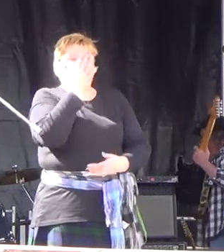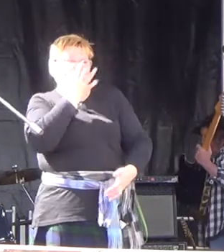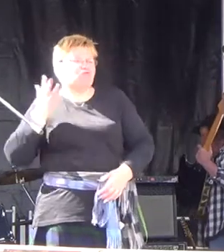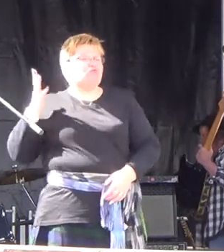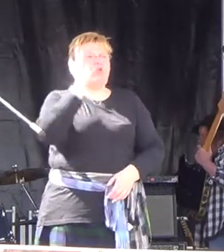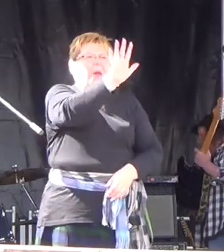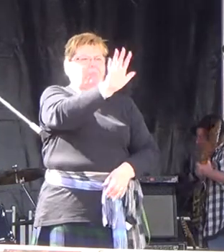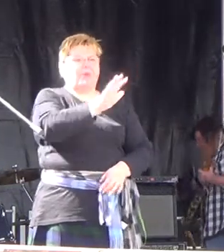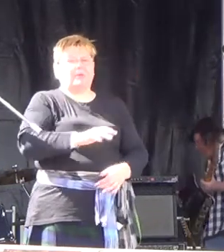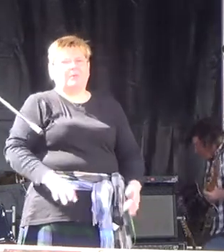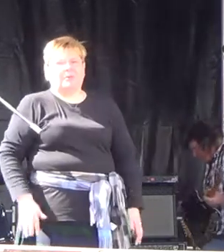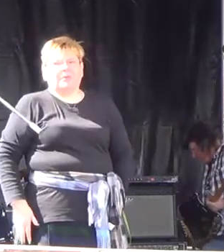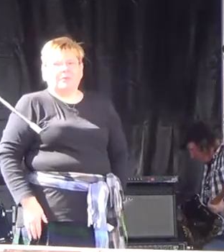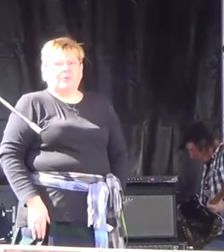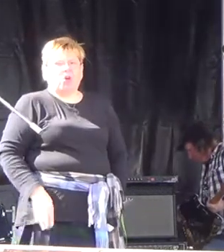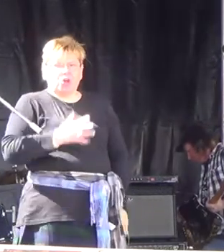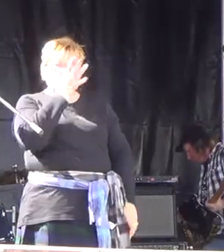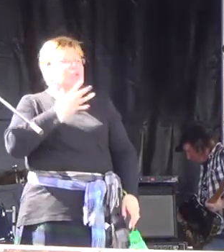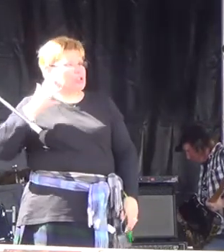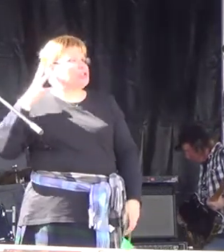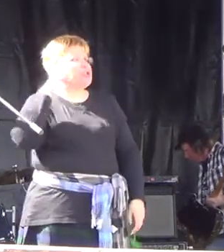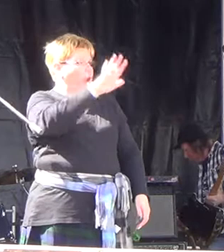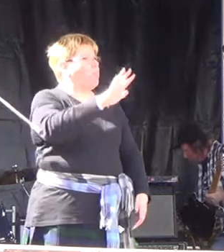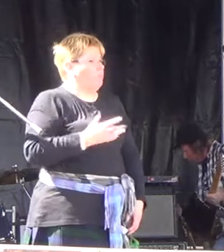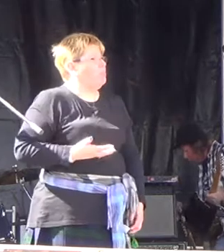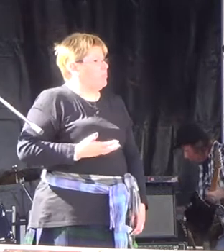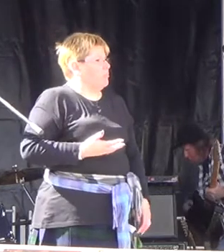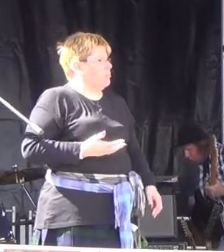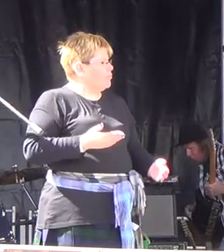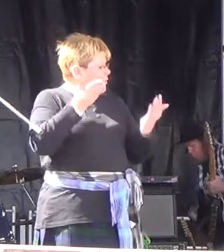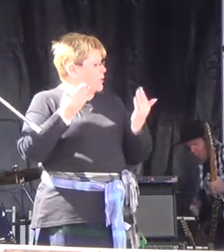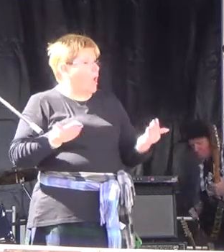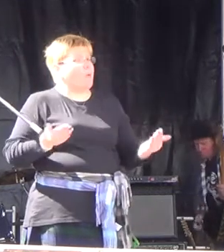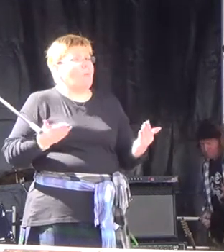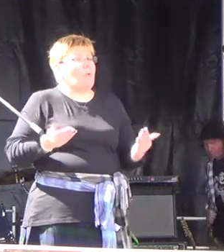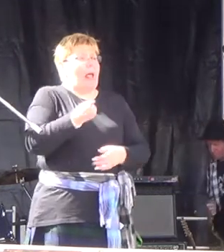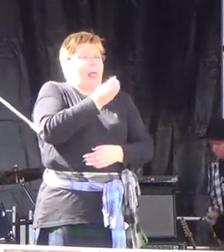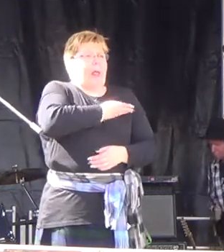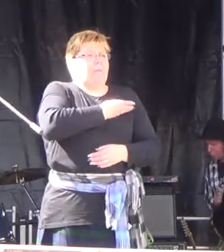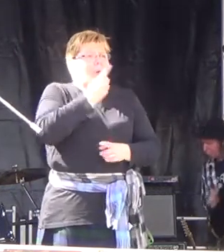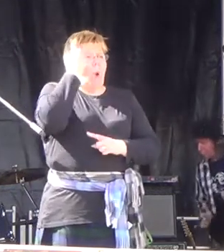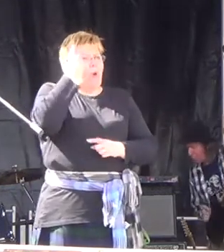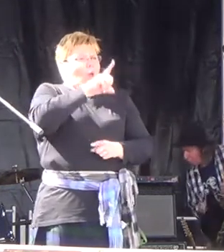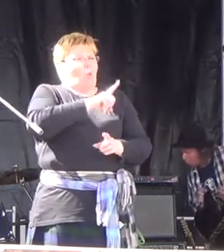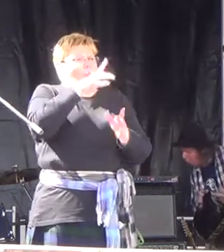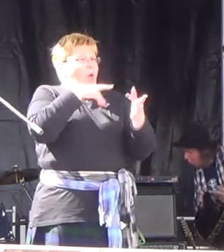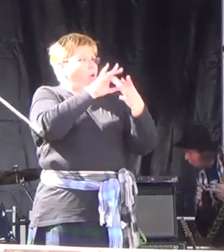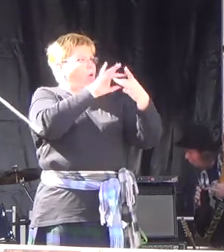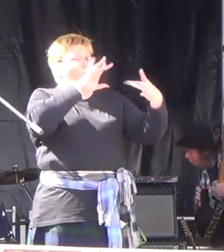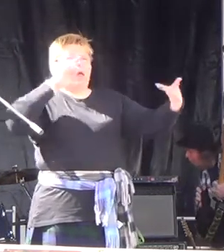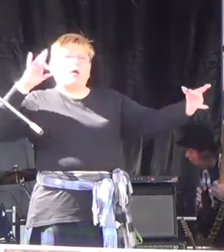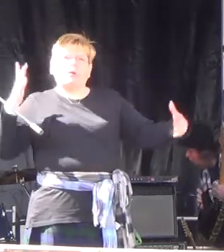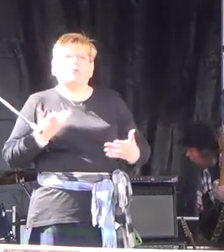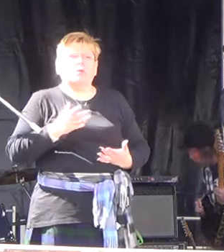shameful. Shame on them! You know, now, you know, Labour are wondering why we're deserting them in droves because